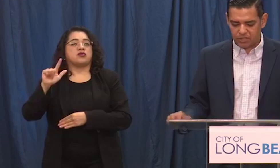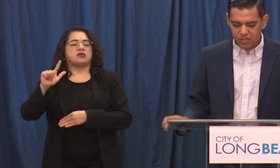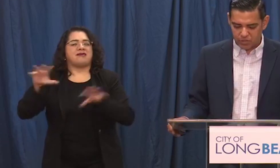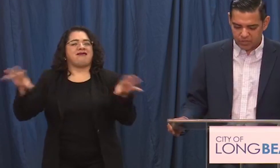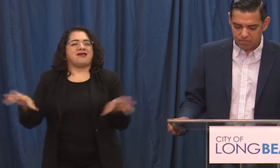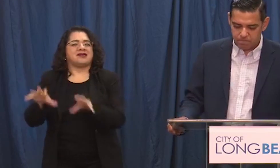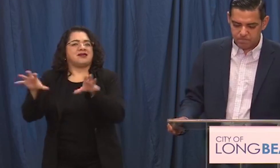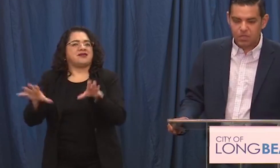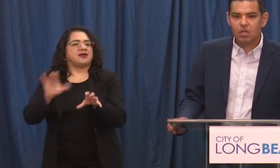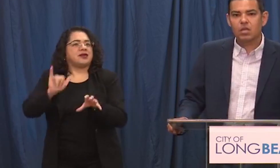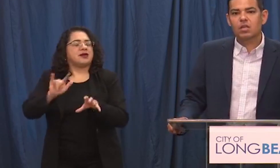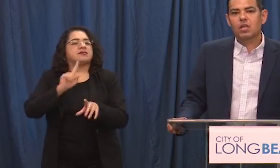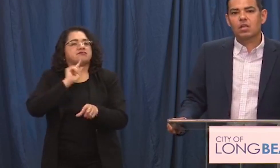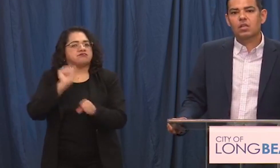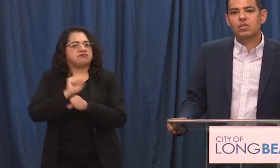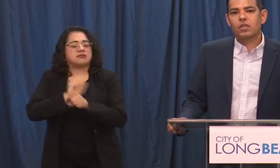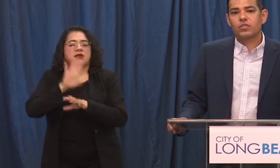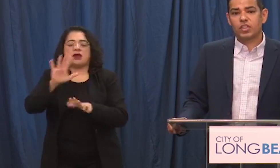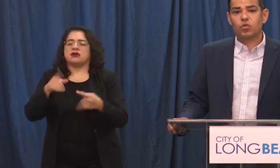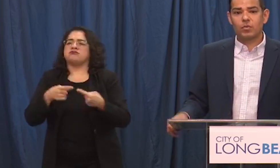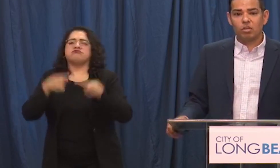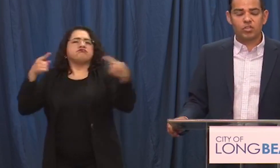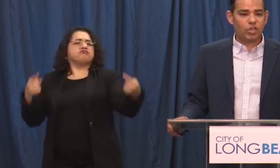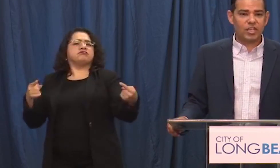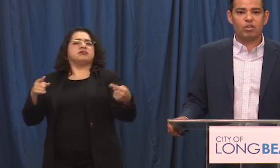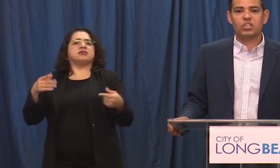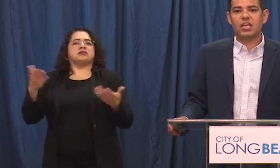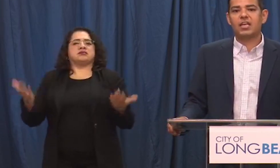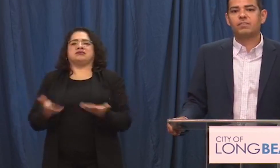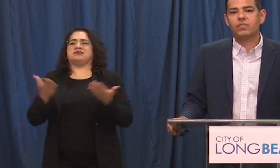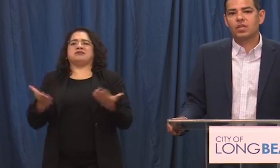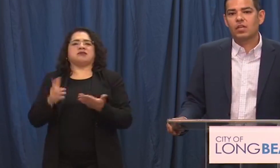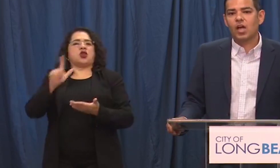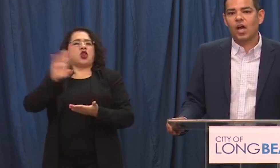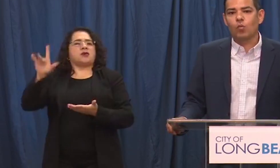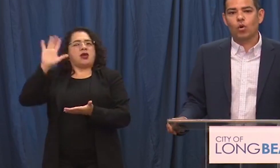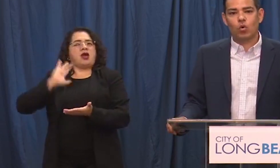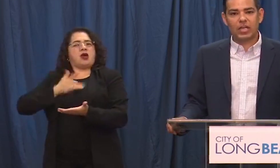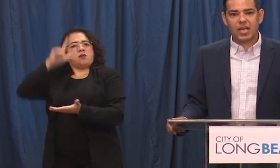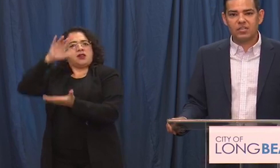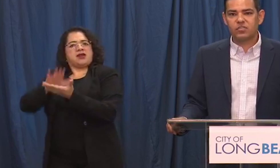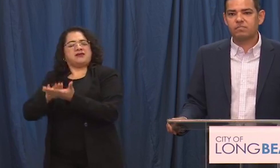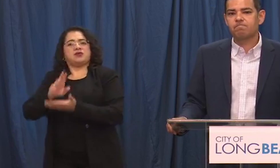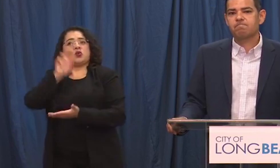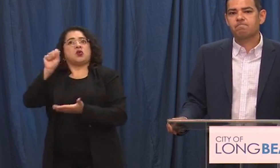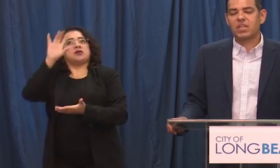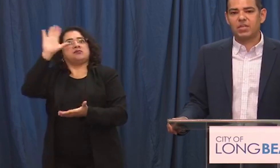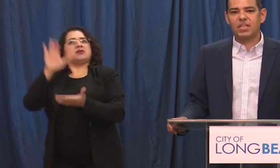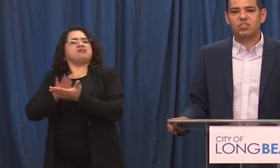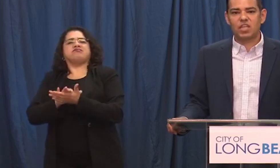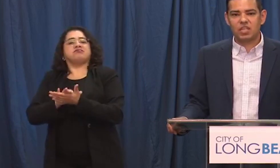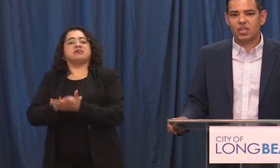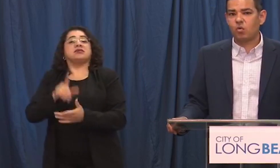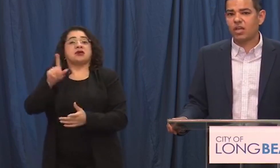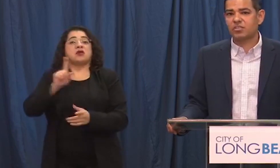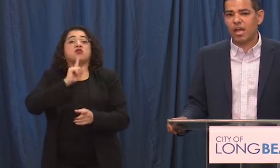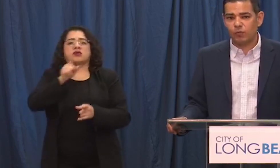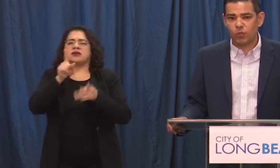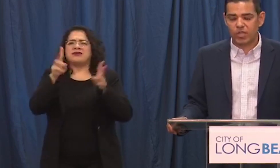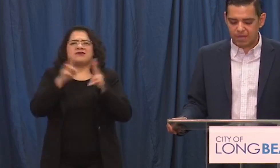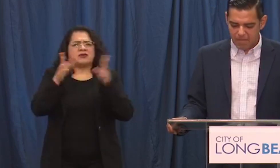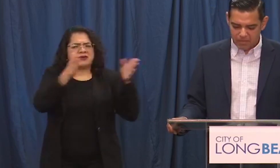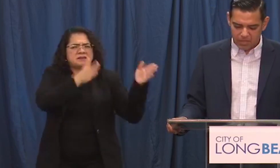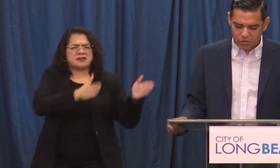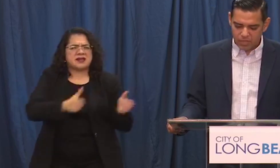a city and as a country. These criminals as you're going to hear tonight were organized they've been hitting cities across